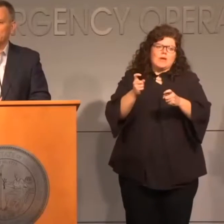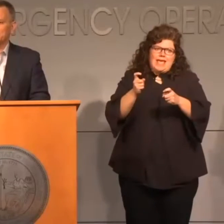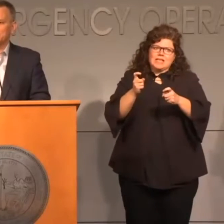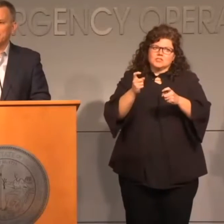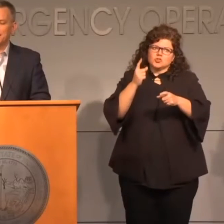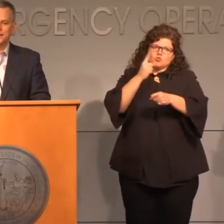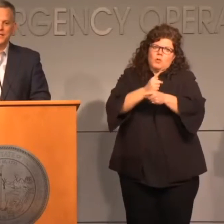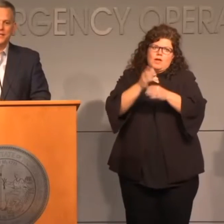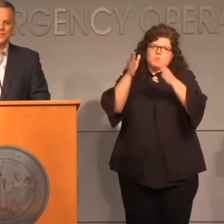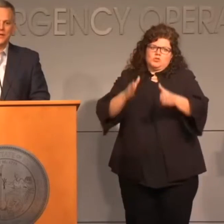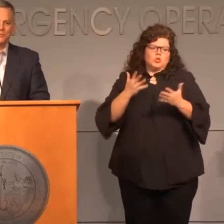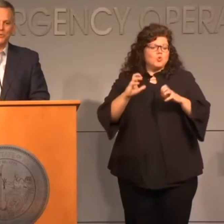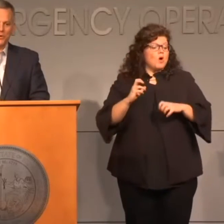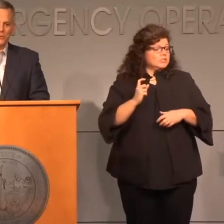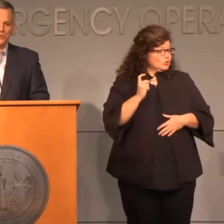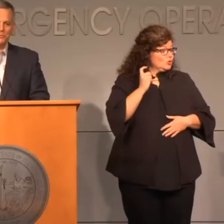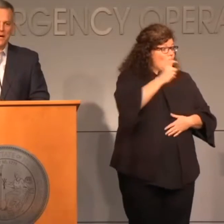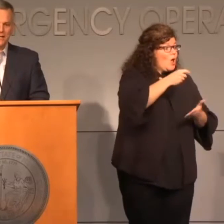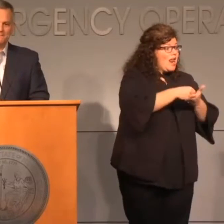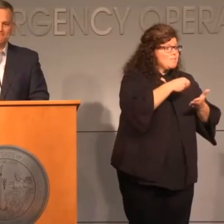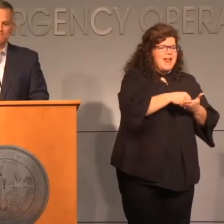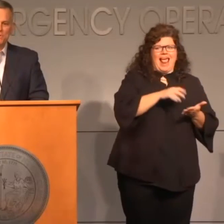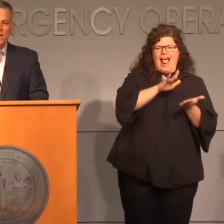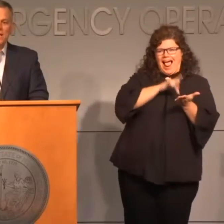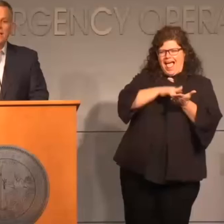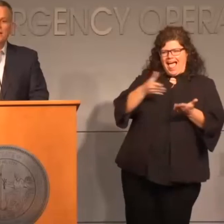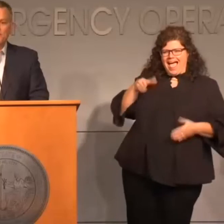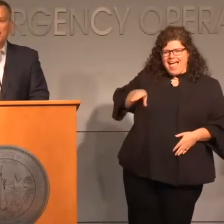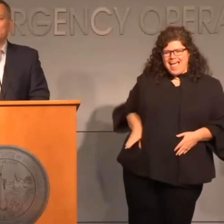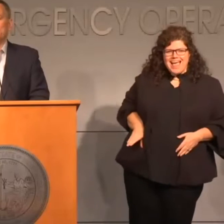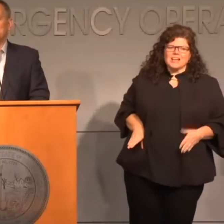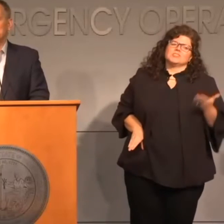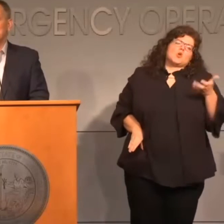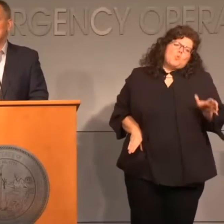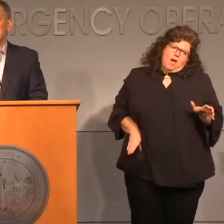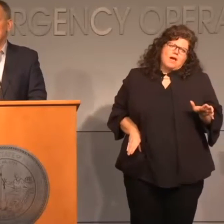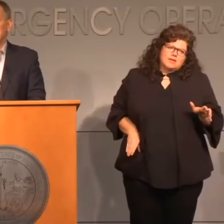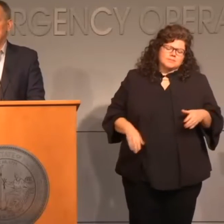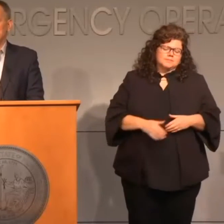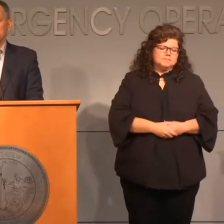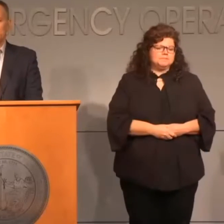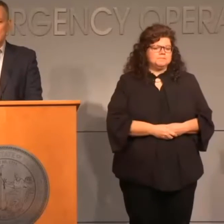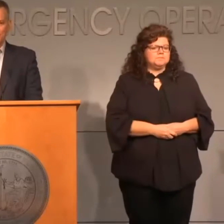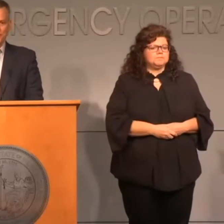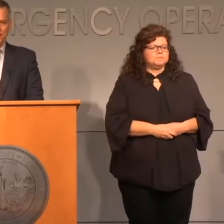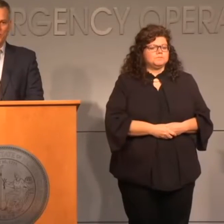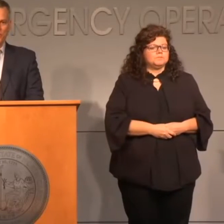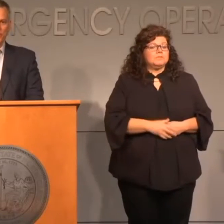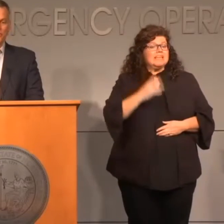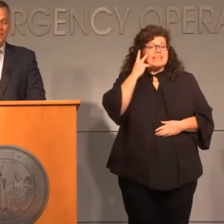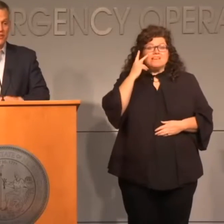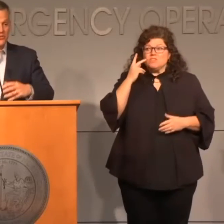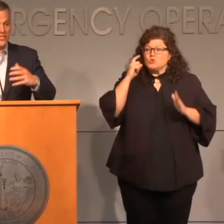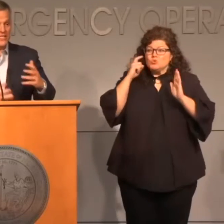You do not want it to line some criminal's pocket. If anyone sees any issues out there where they think there's a